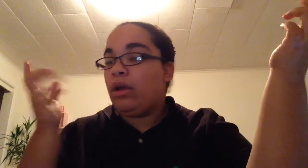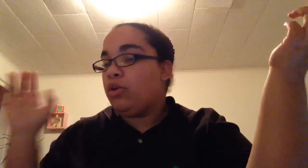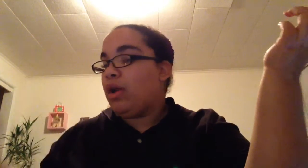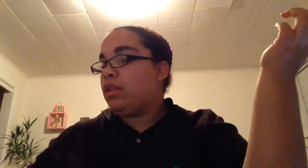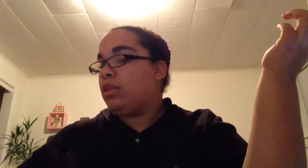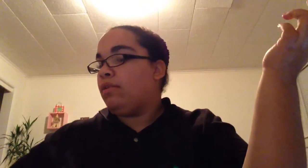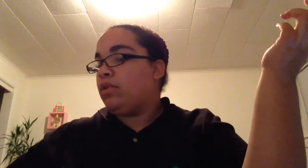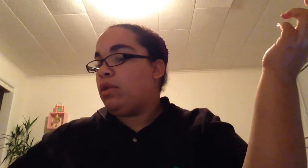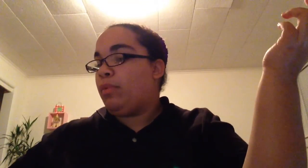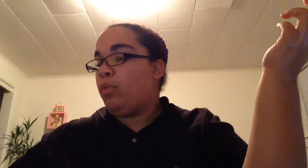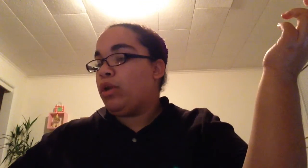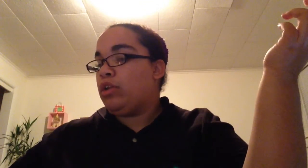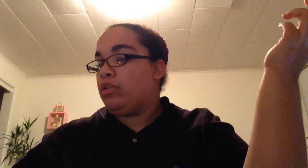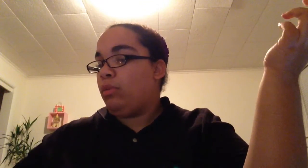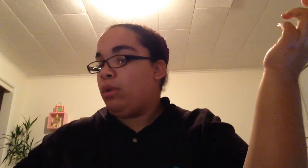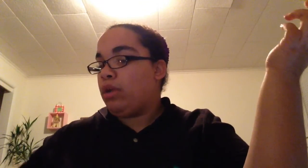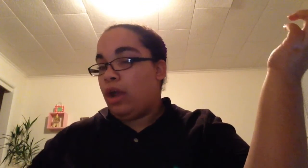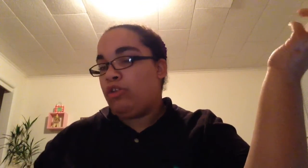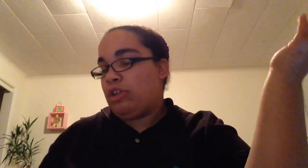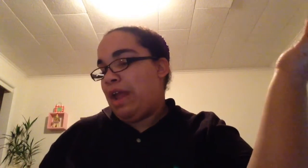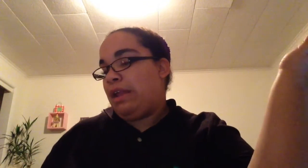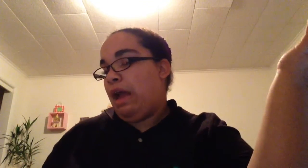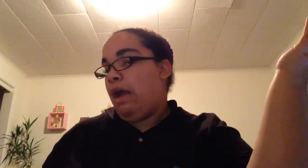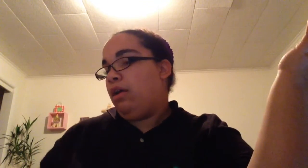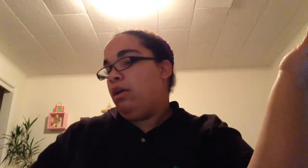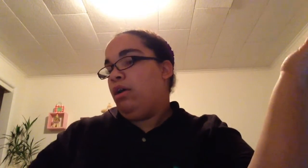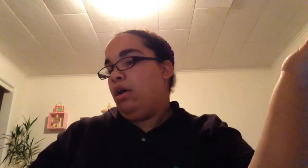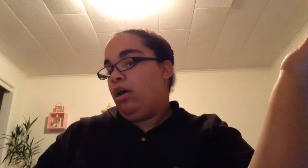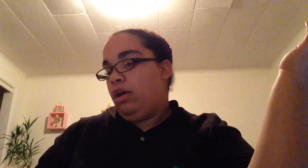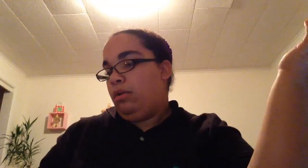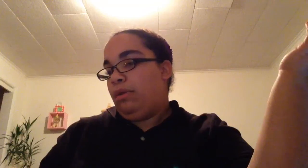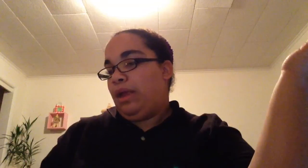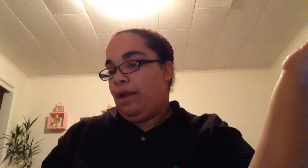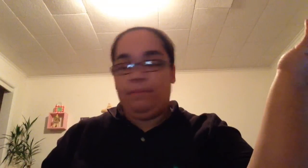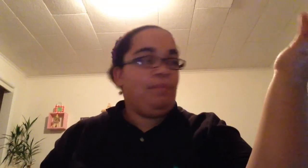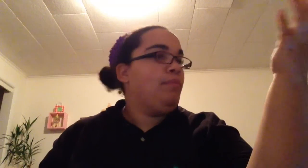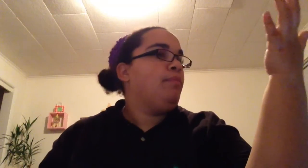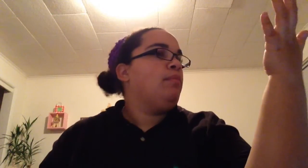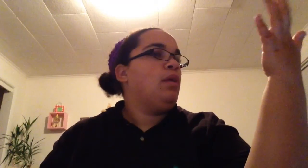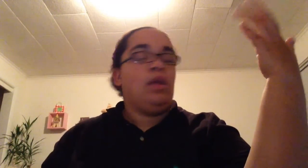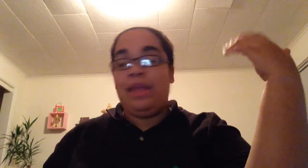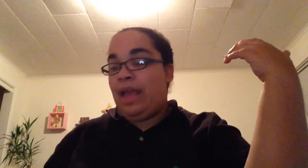under eyes and stuff, because I've been working so much. I understand that. But, yeah. Yeah. you.